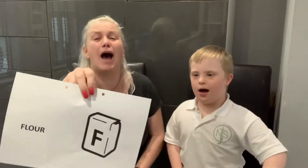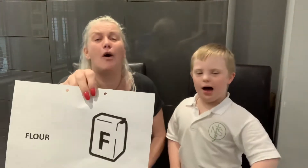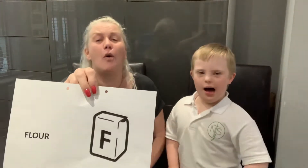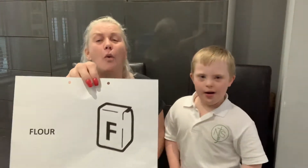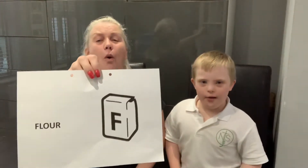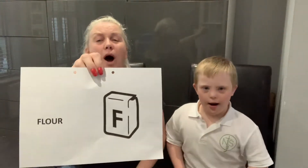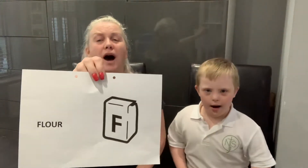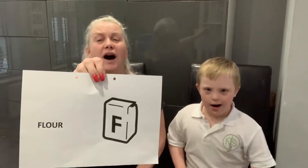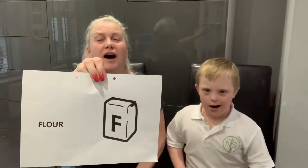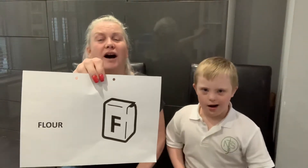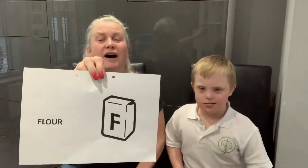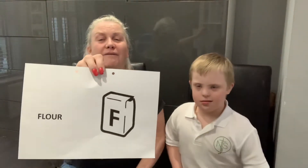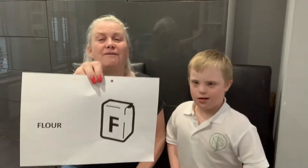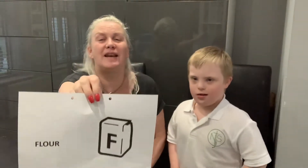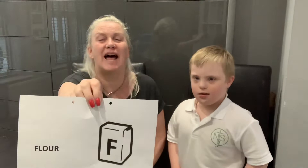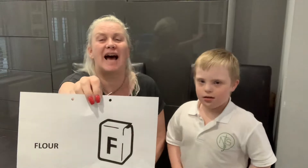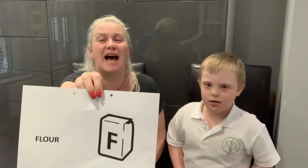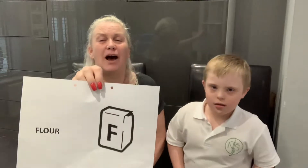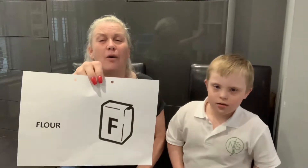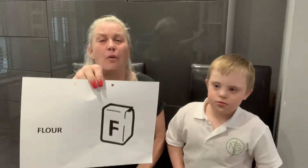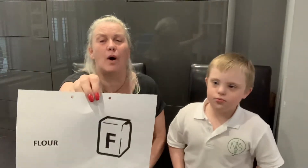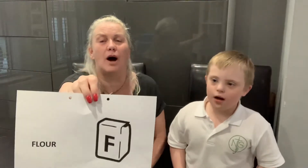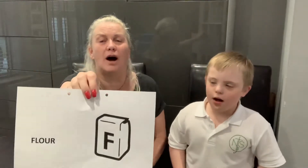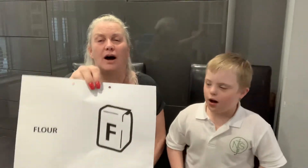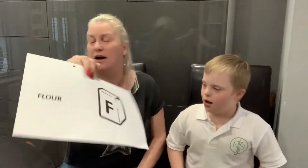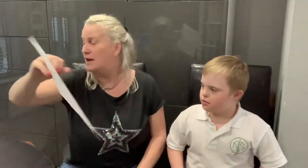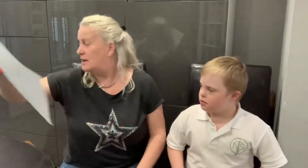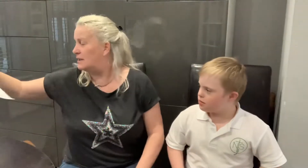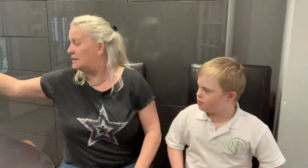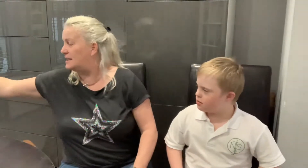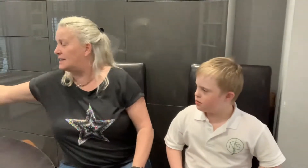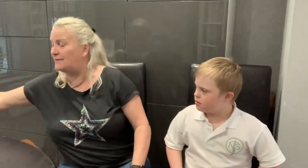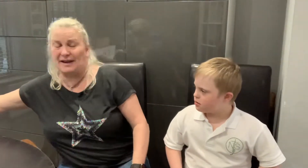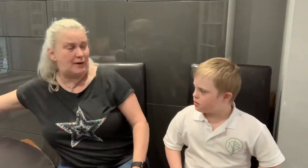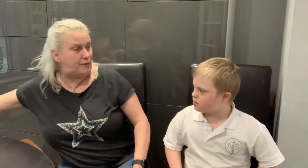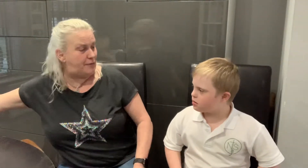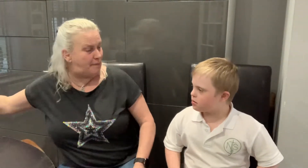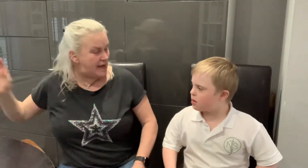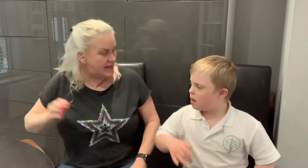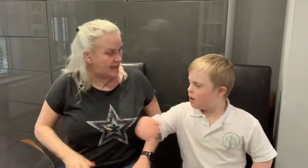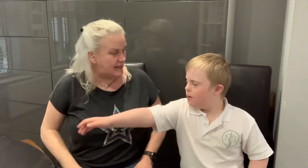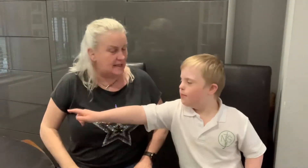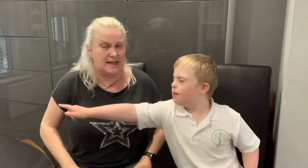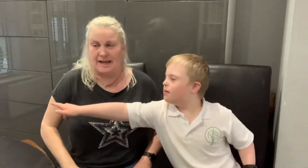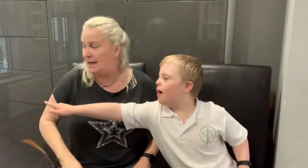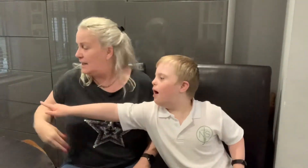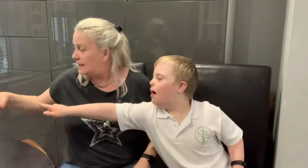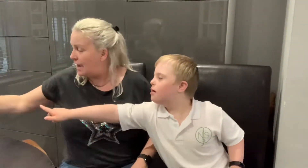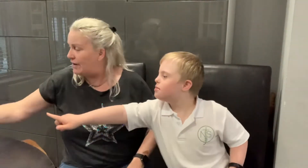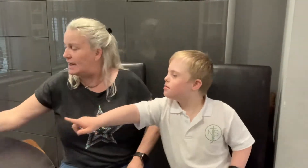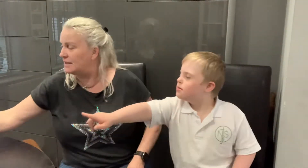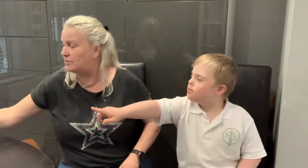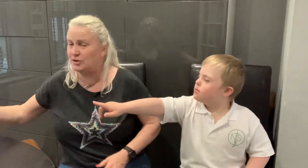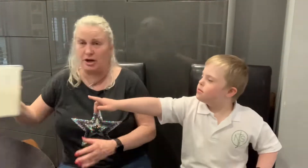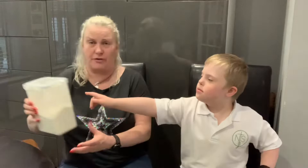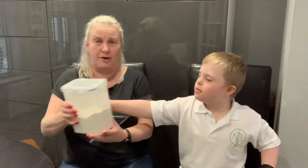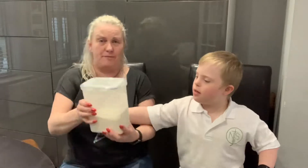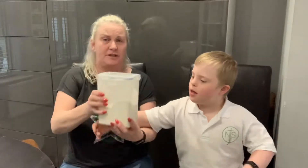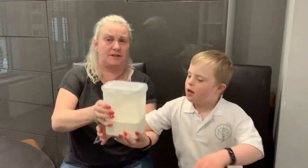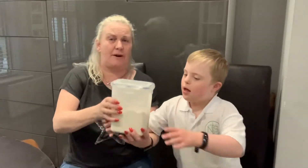Flower! Flower! This is flour for baking, isn't it? There it is! We show them! This is where